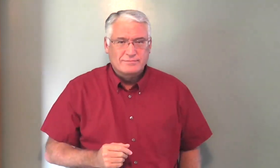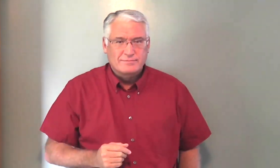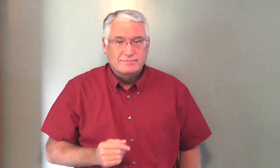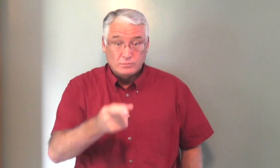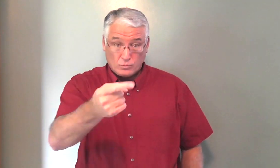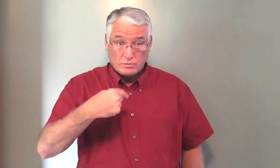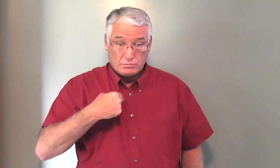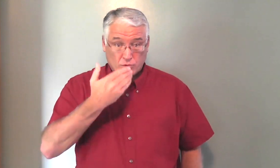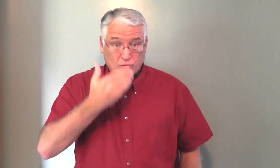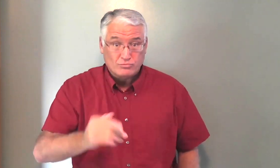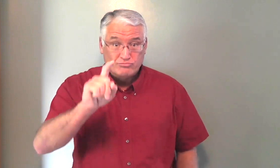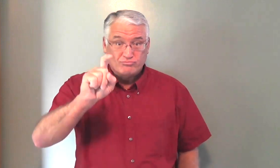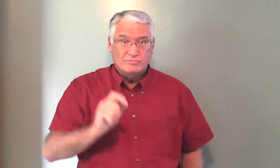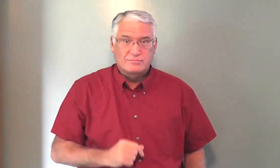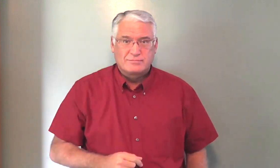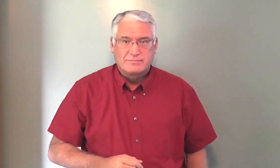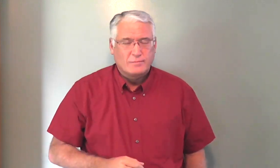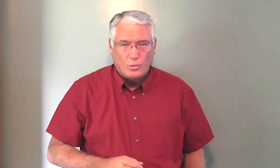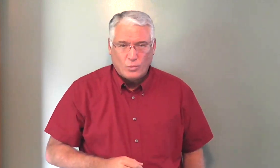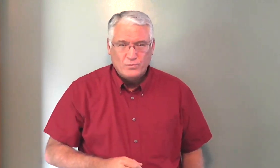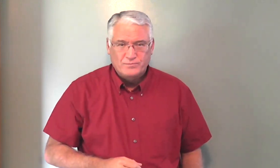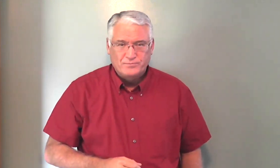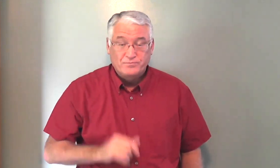one who is good. Are you and I good? No.